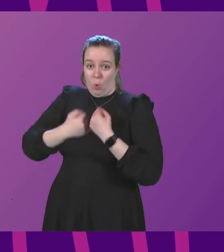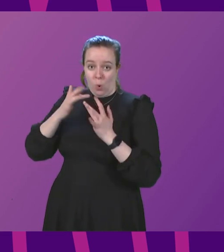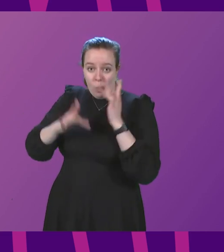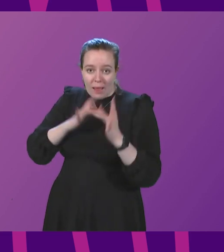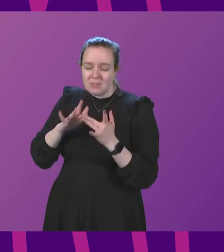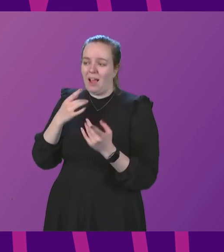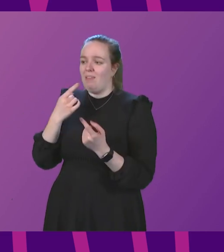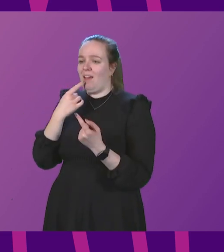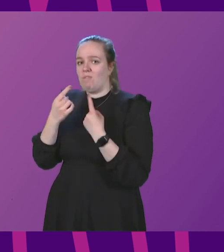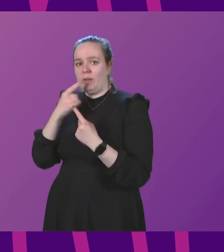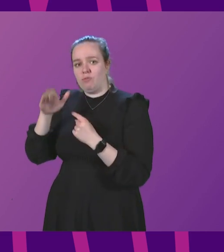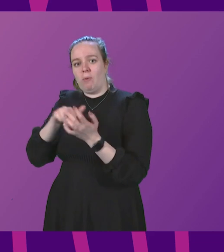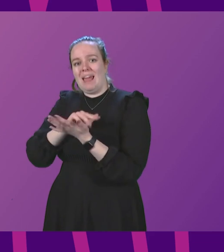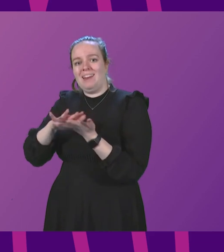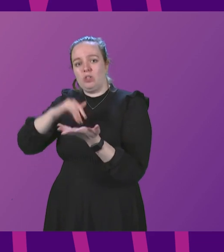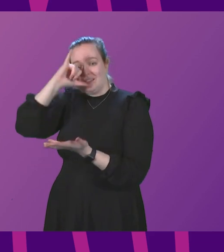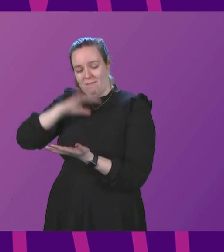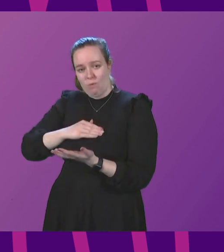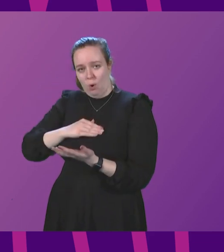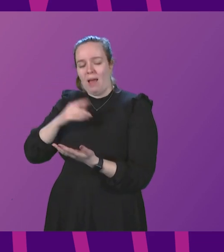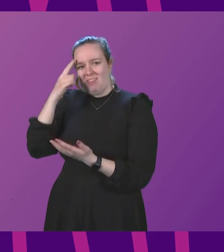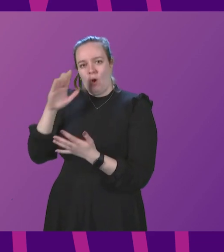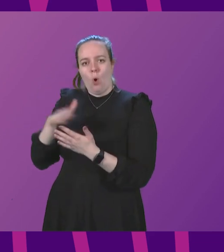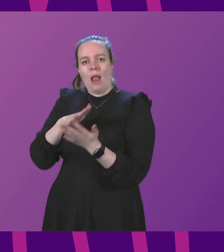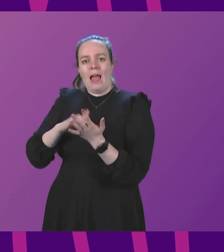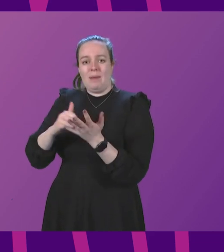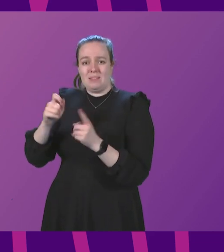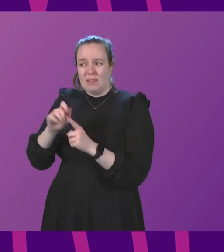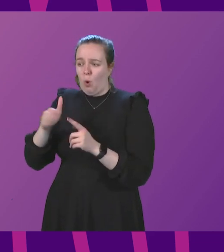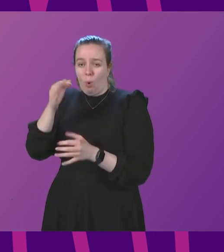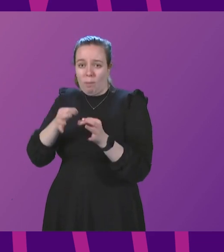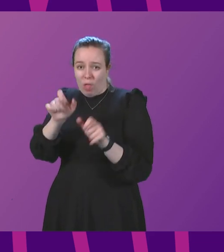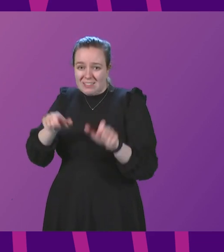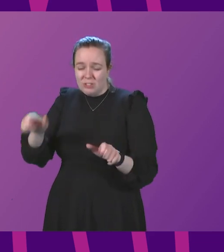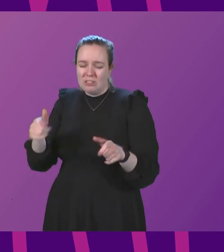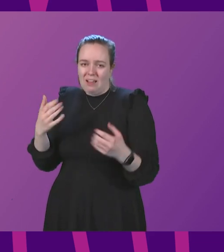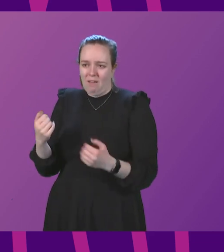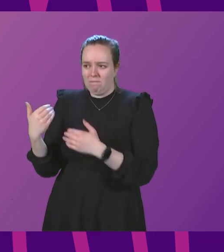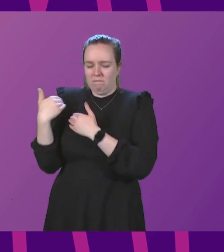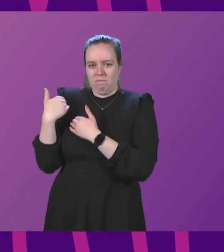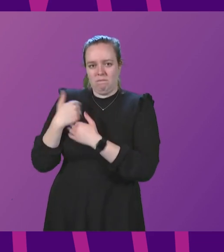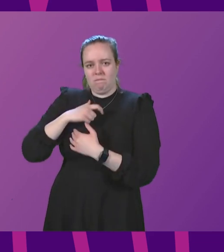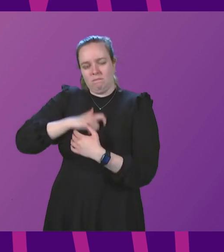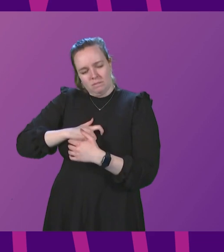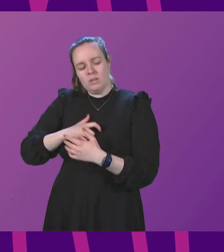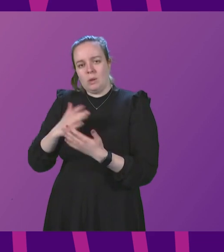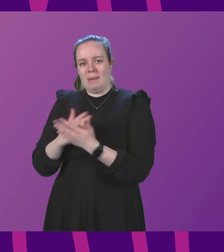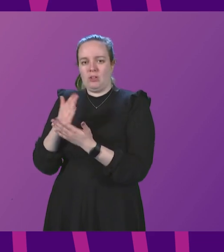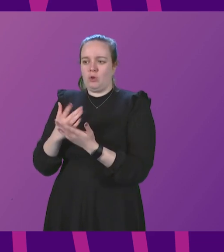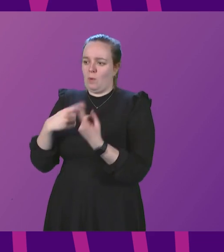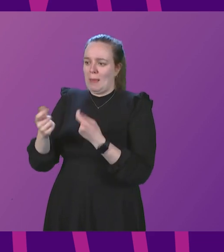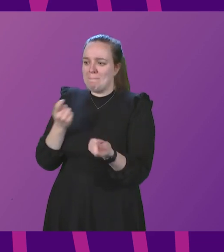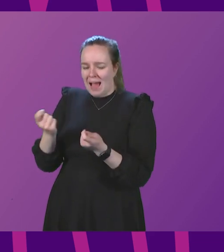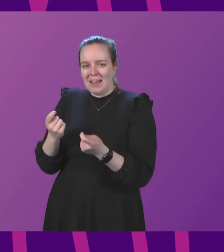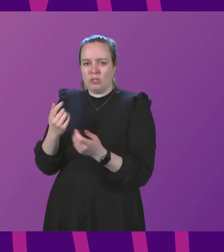available on NHS inform and I think all MSPs and all politicians have a role to play in helping ensure that we do tackle misinformation